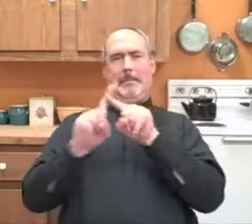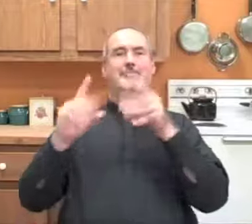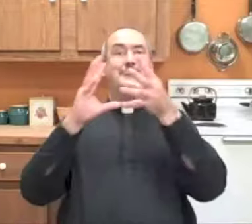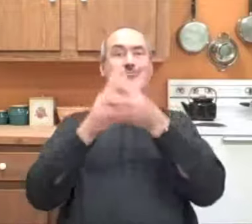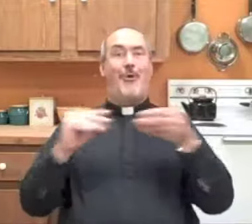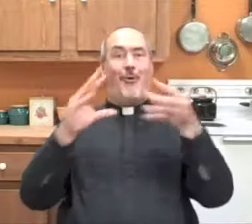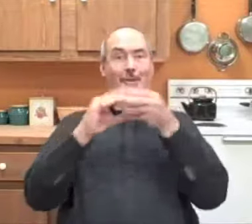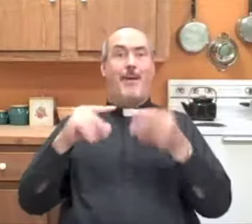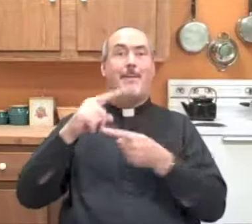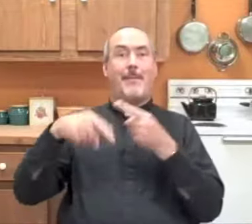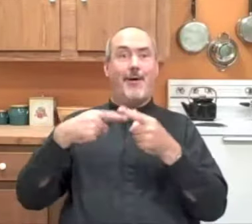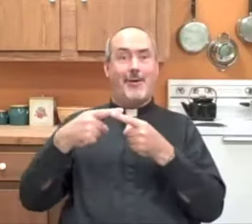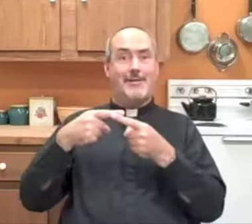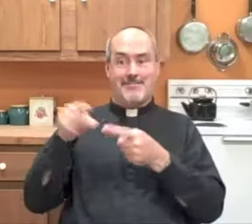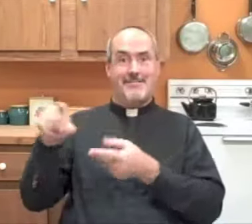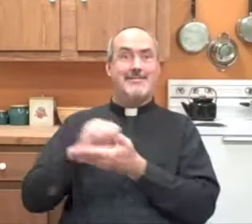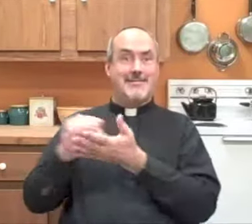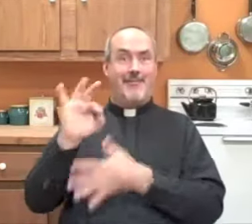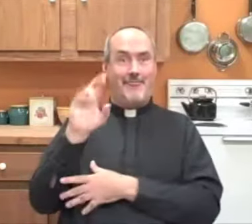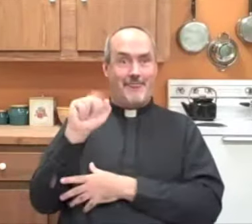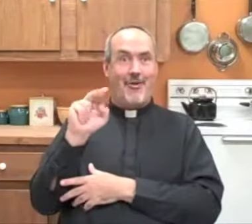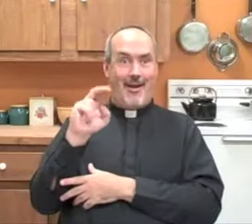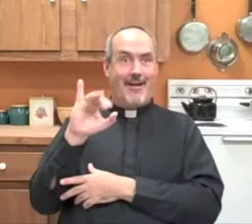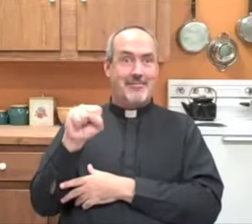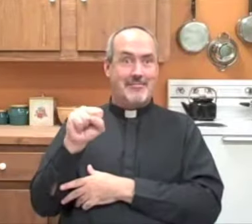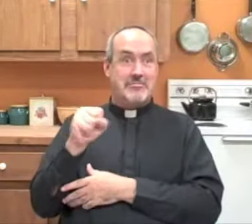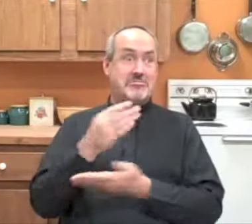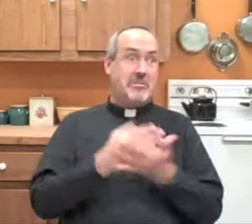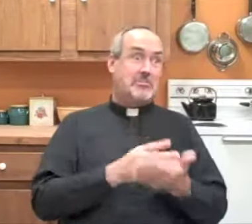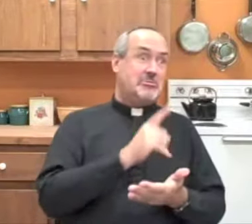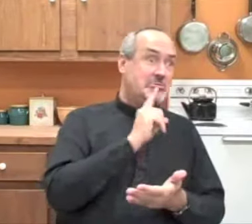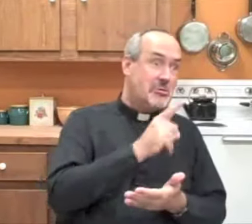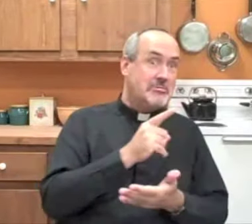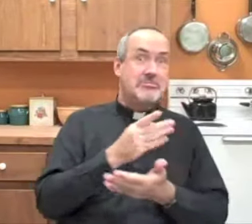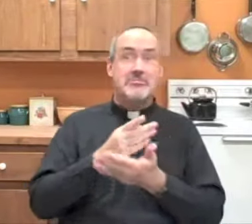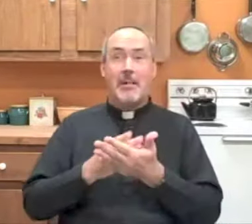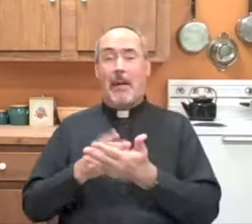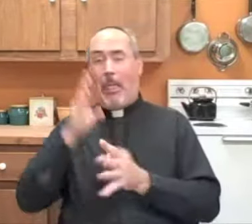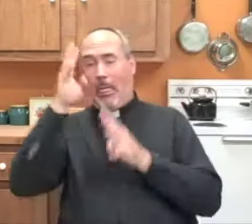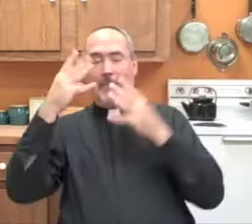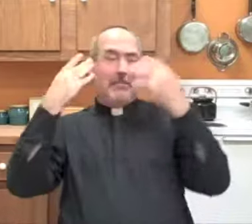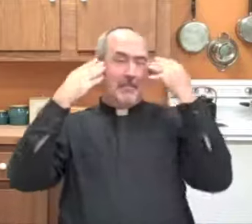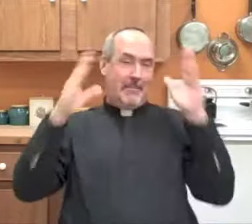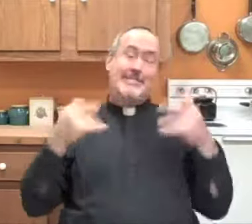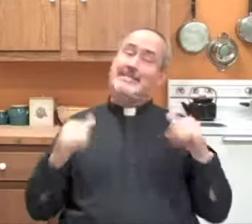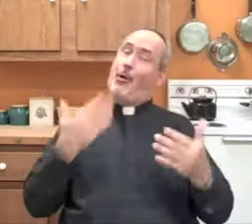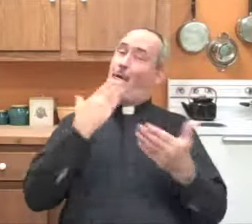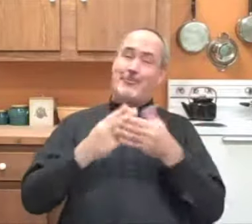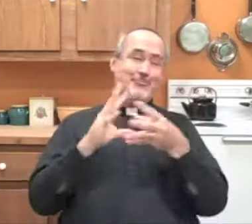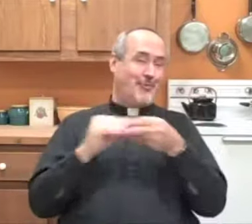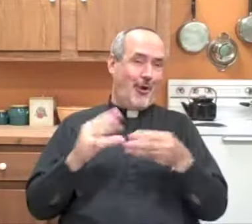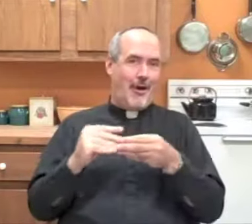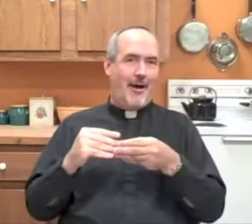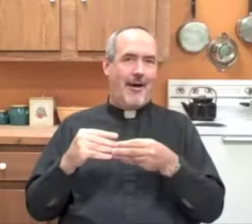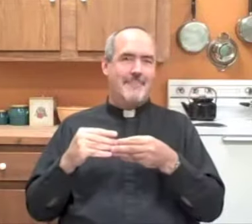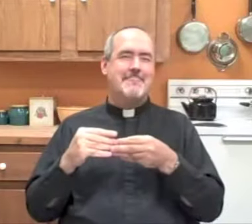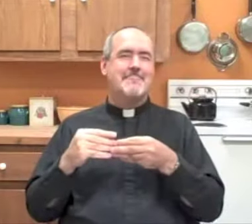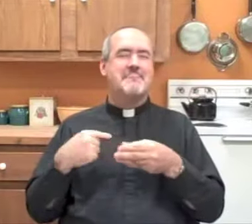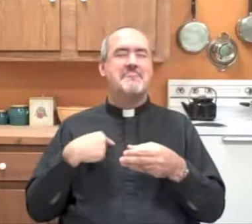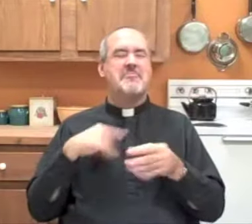I have so many stories about St. Francis. Some of them might be true. Some of them might be made up. I